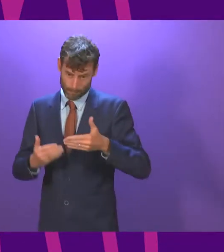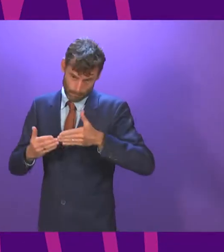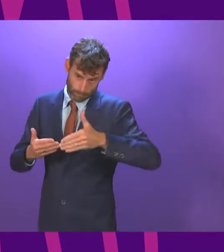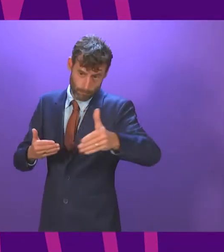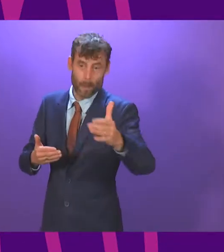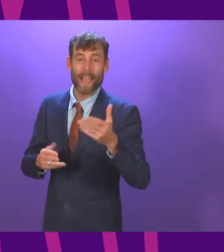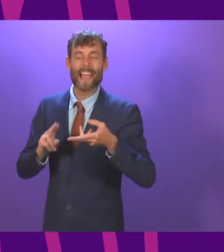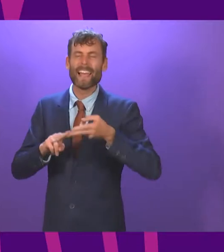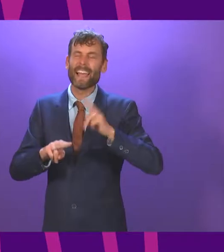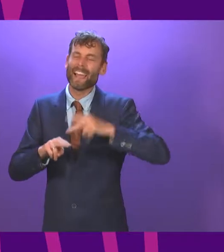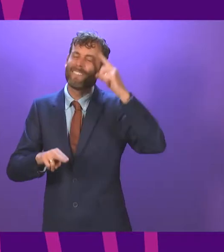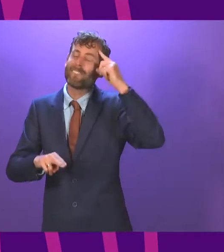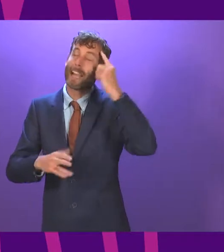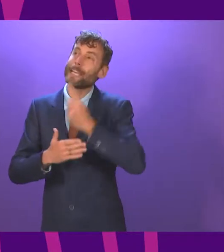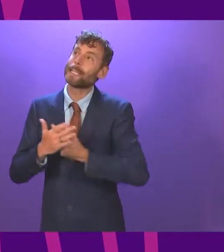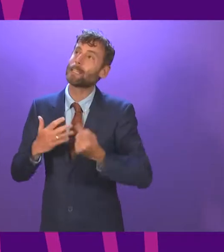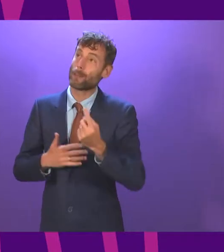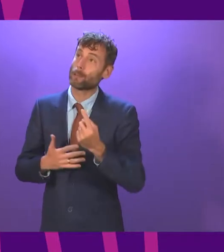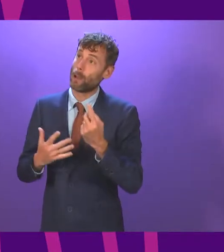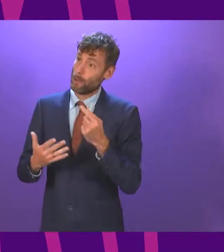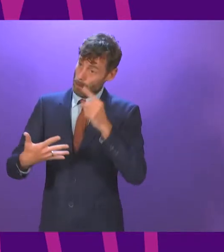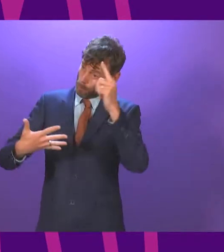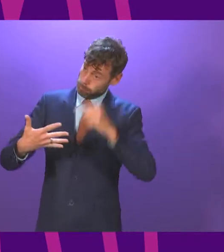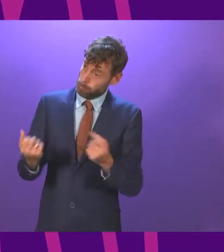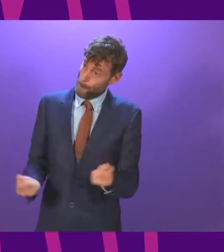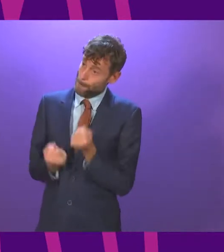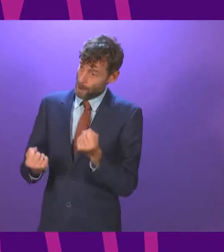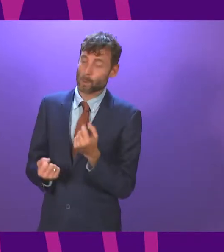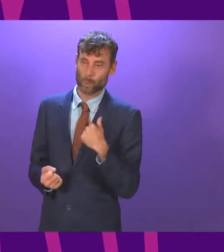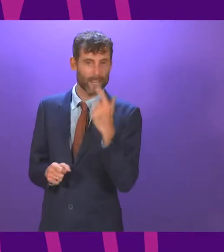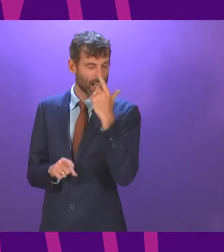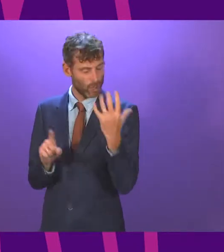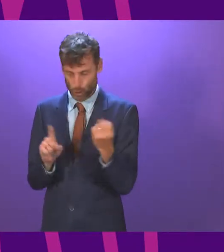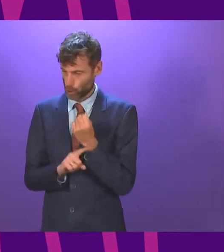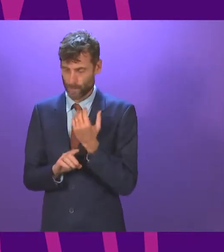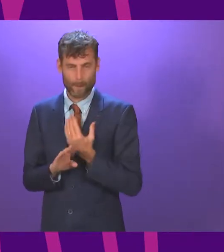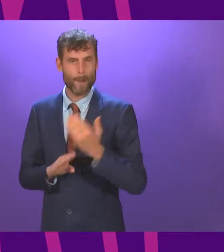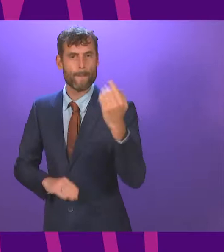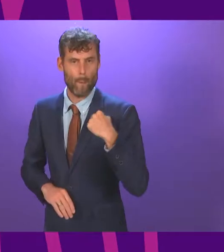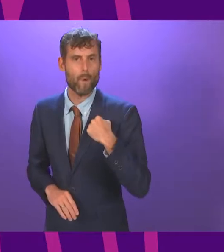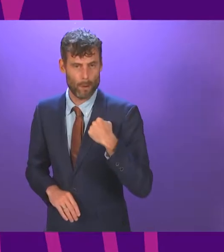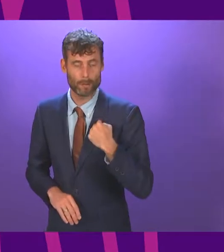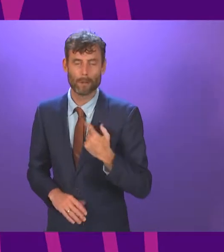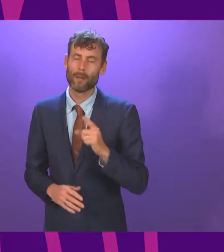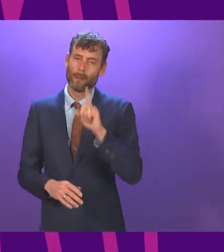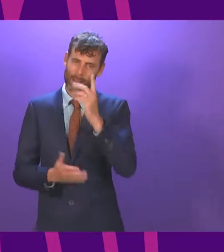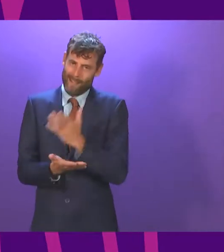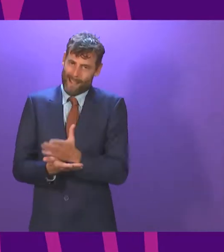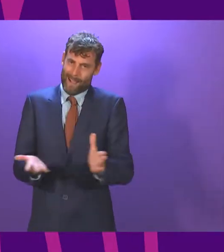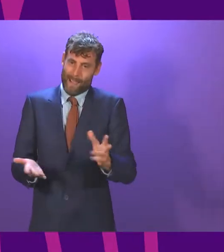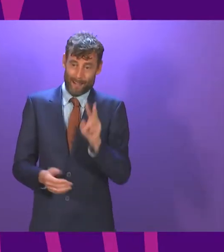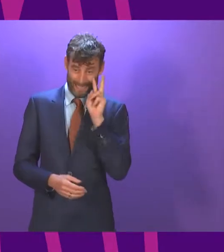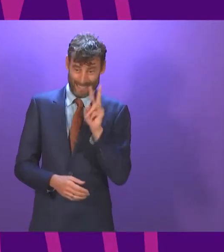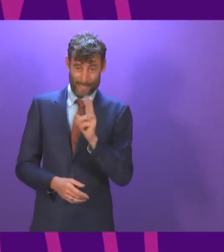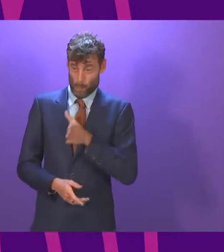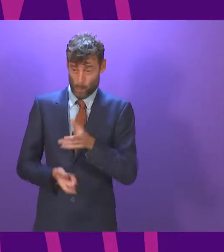with full powers once we achieve our independence. One thing is certain, though, and it has been evident throughout this pandemic, this government